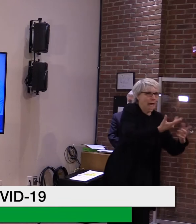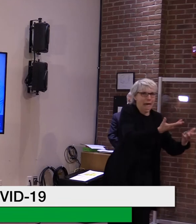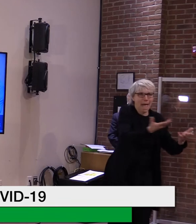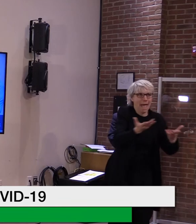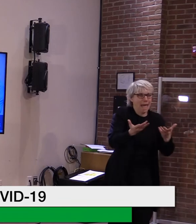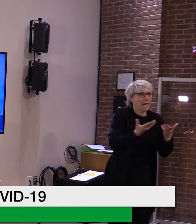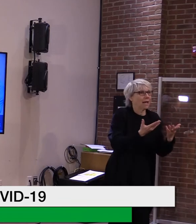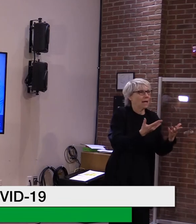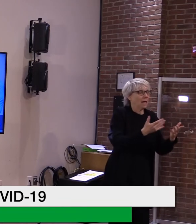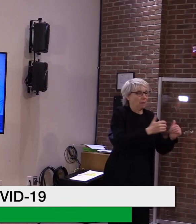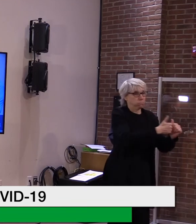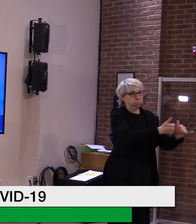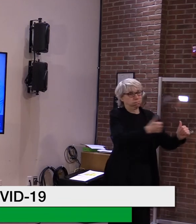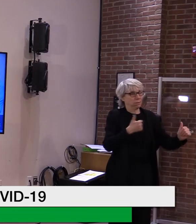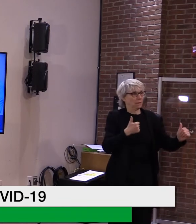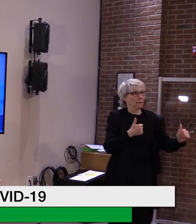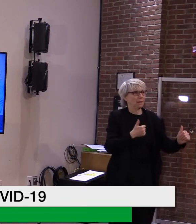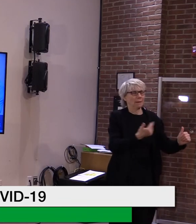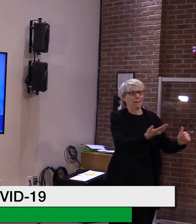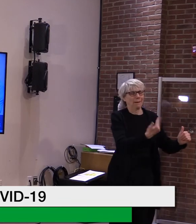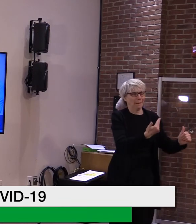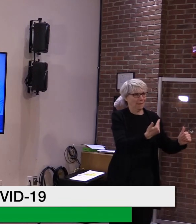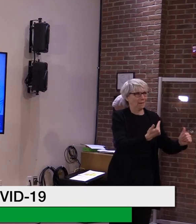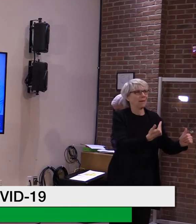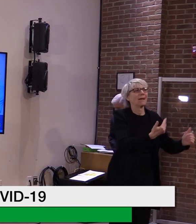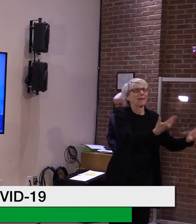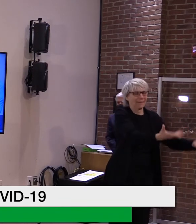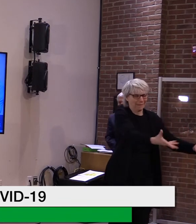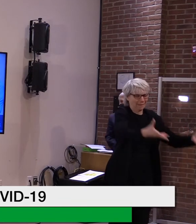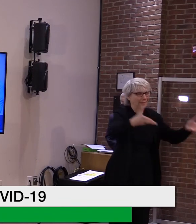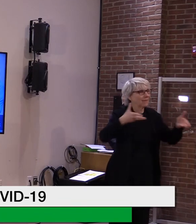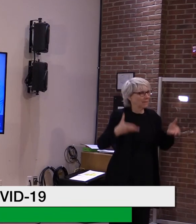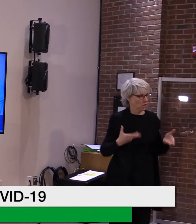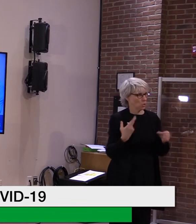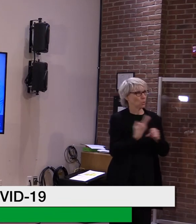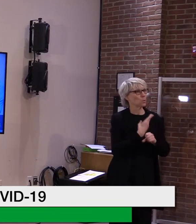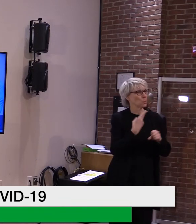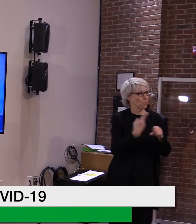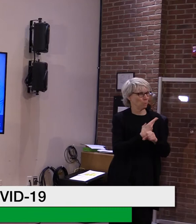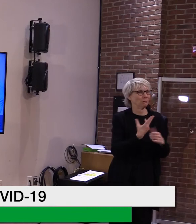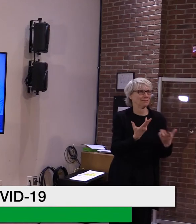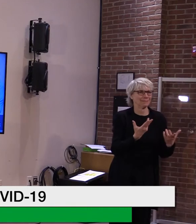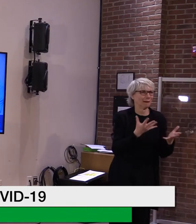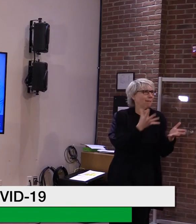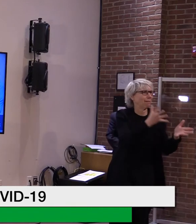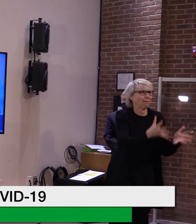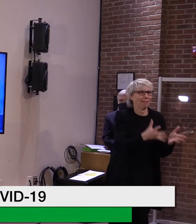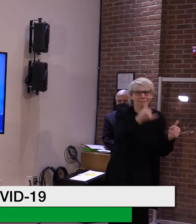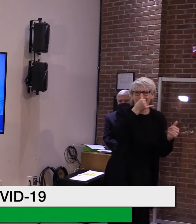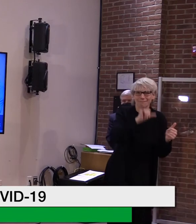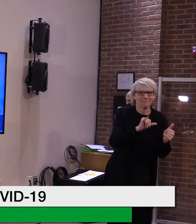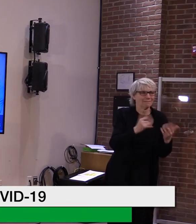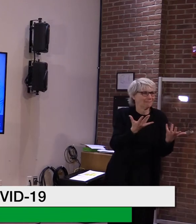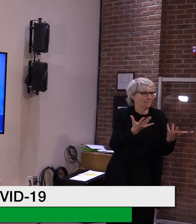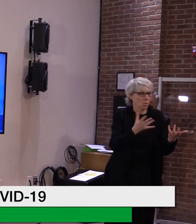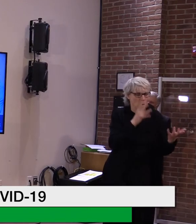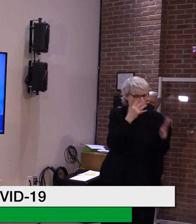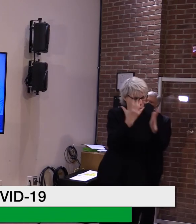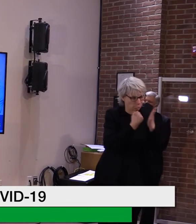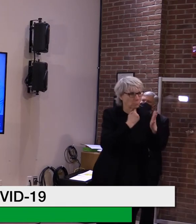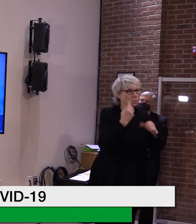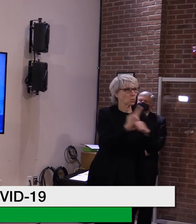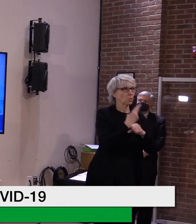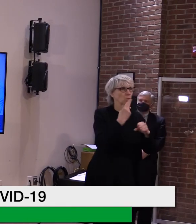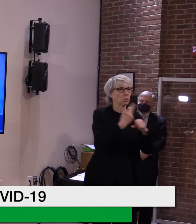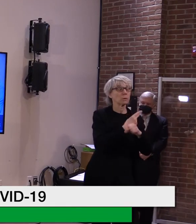able to claw some of those back, uh, and put them to our advantage. Uh, but, but again, it highlights the fact that my